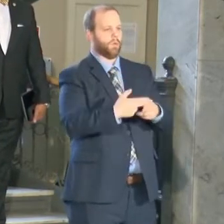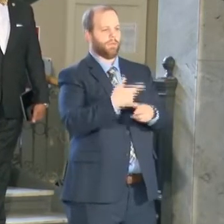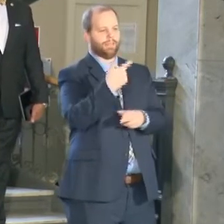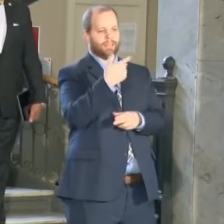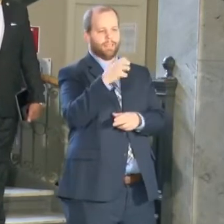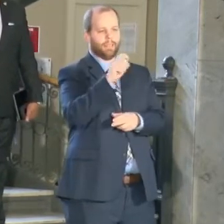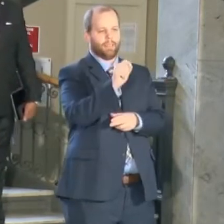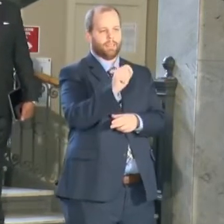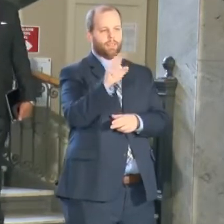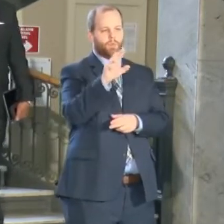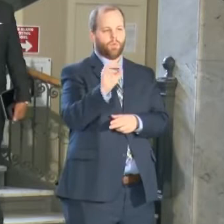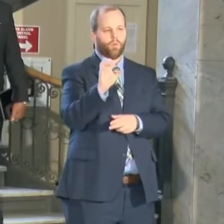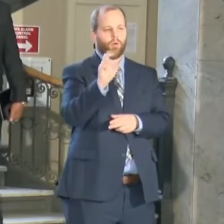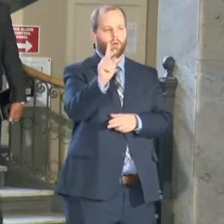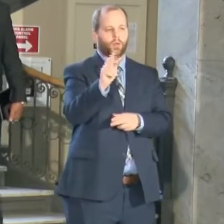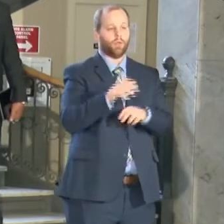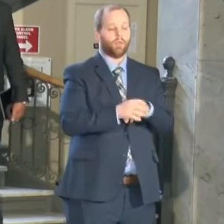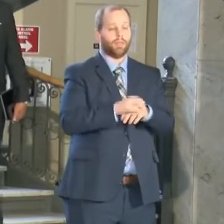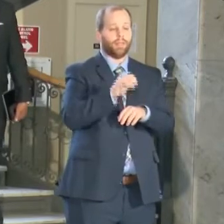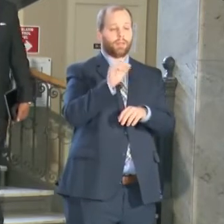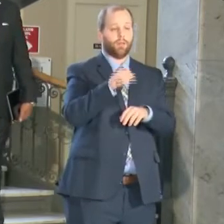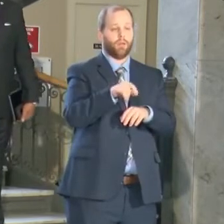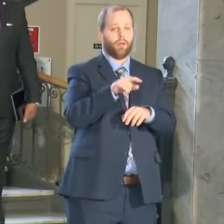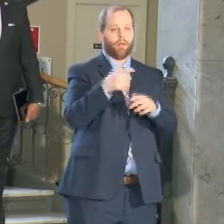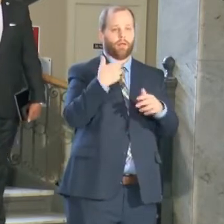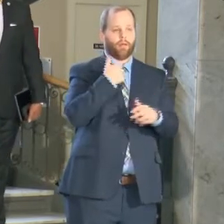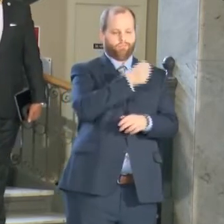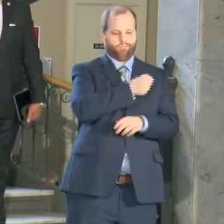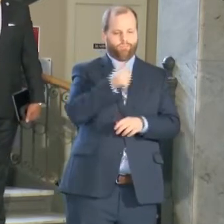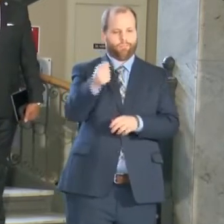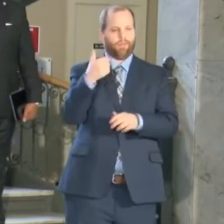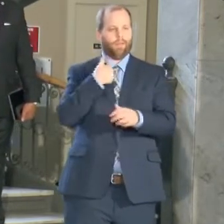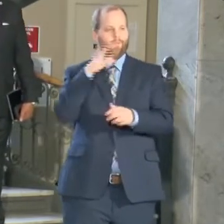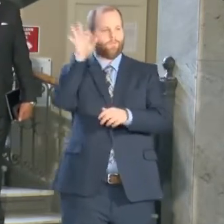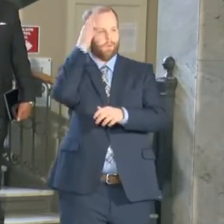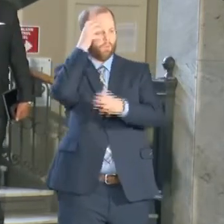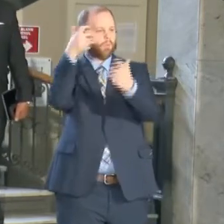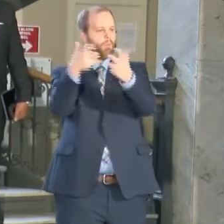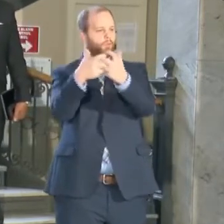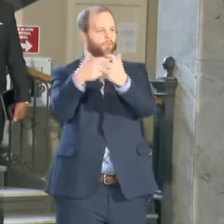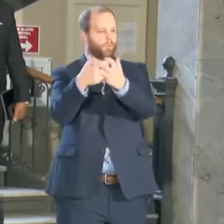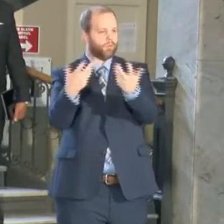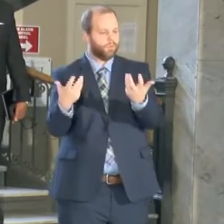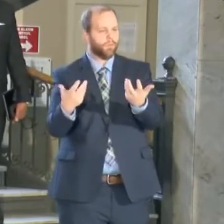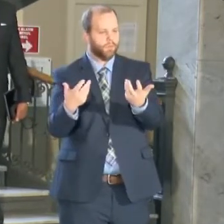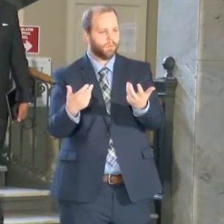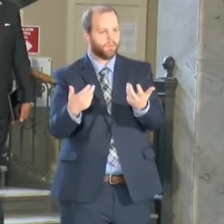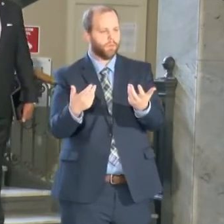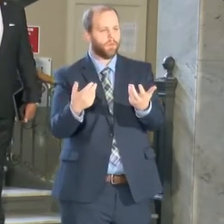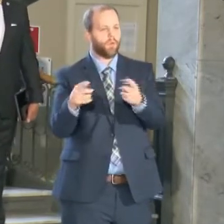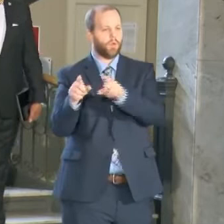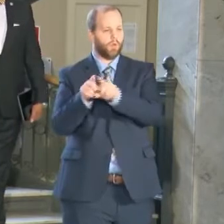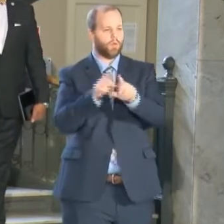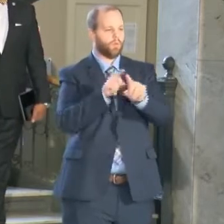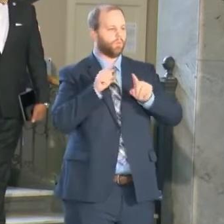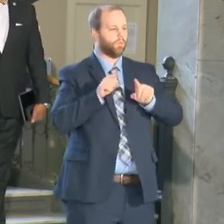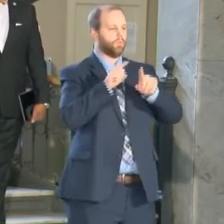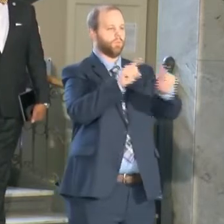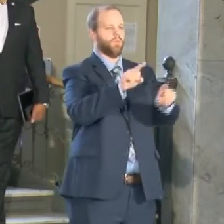force officers that are assigned to federal partnerships. We also hit the areas of John Barrow,